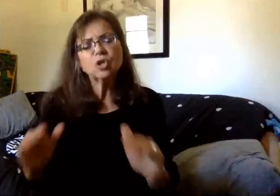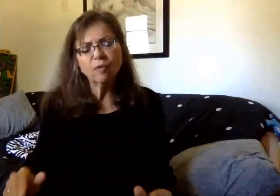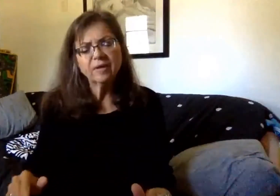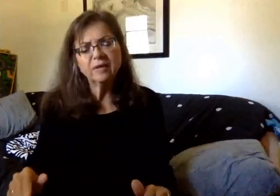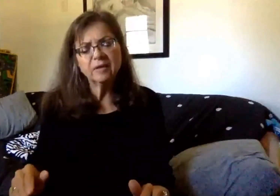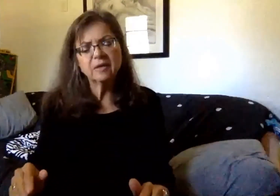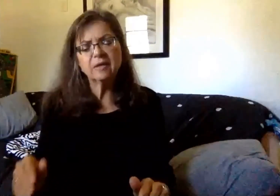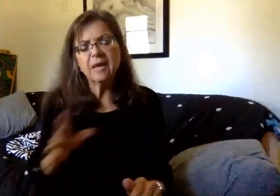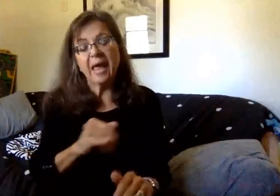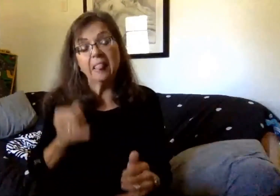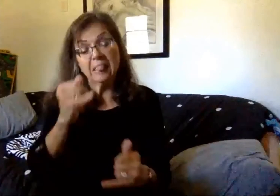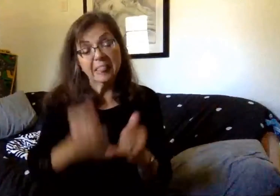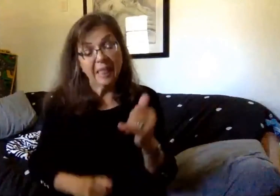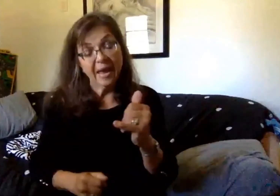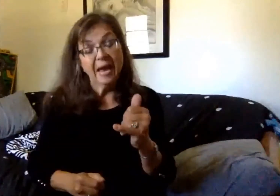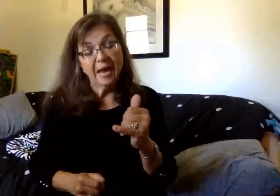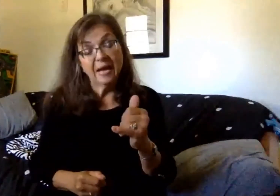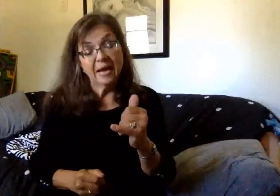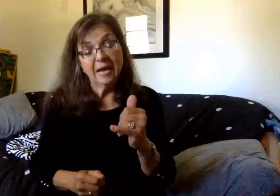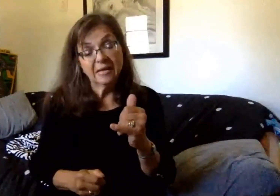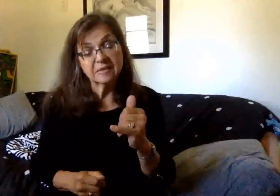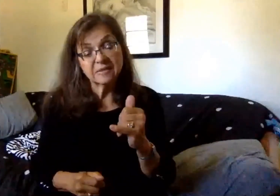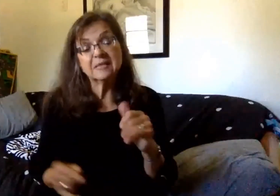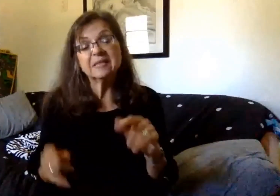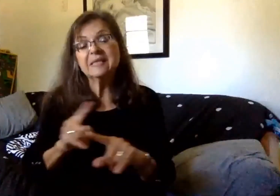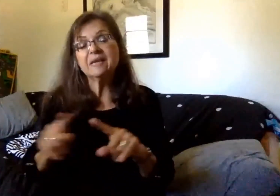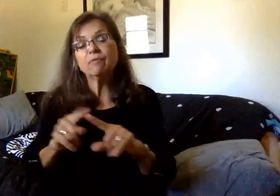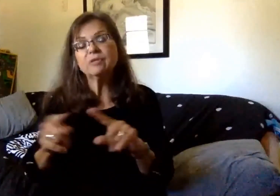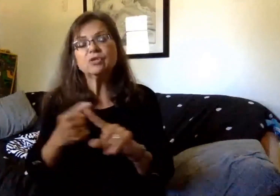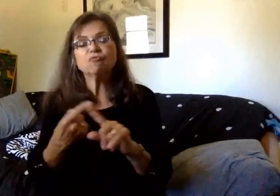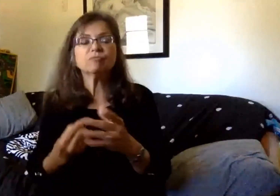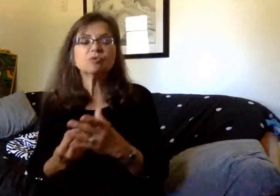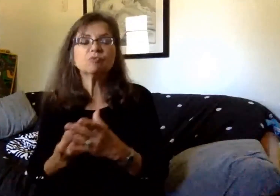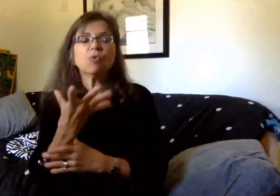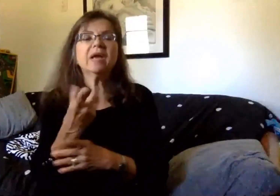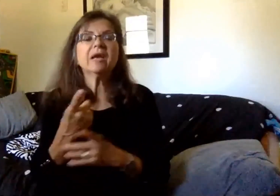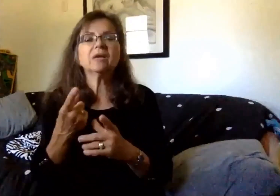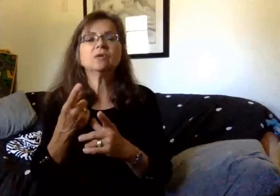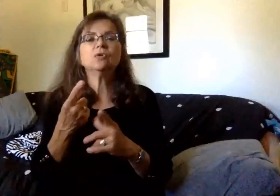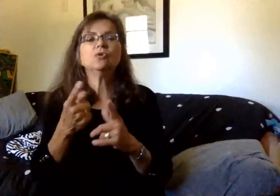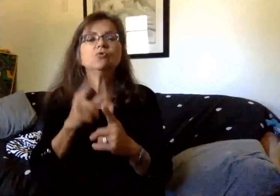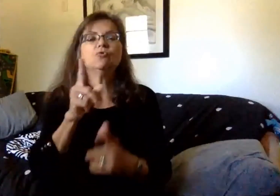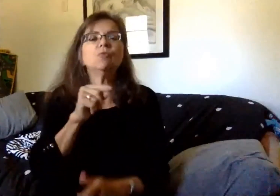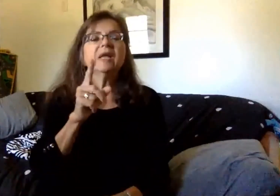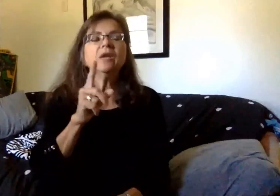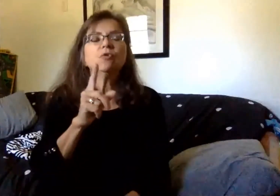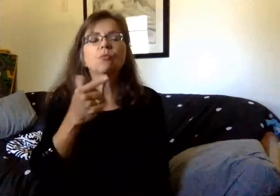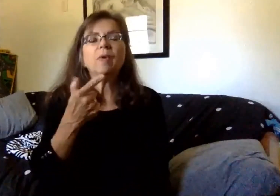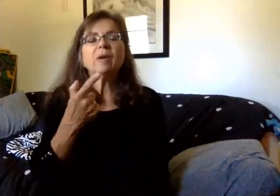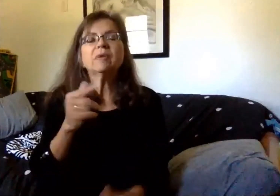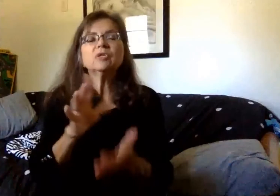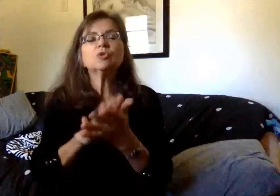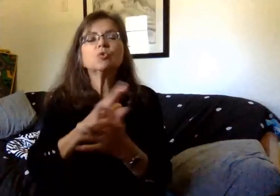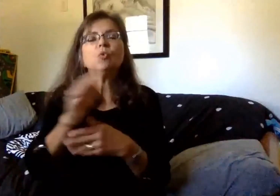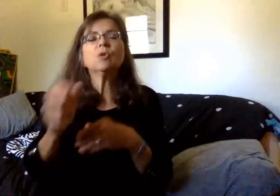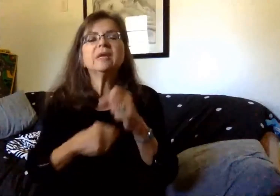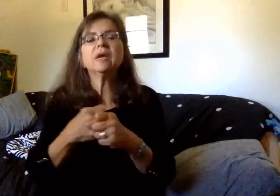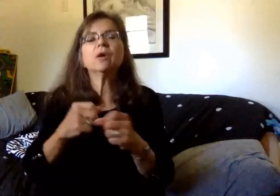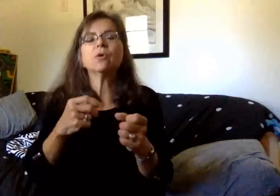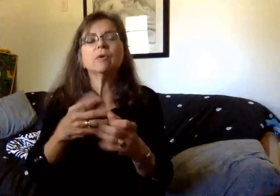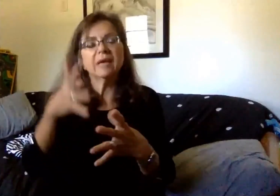last but not least, one of the main differences from the spring to the 2021 school year involves assessment.